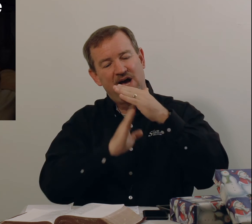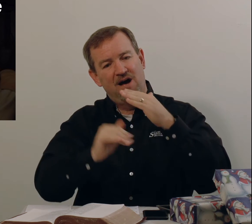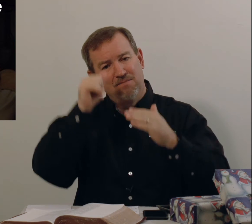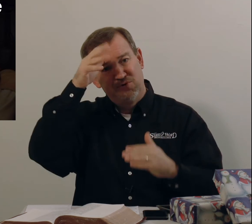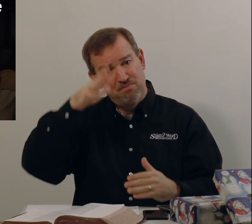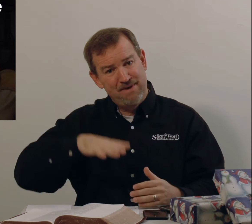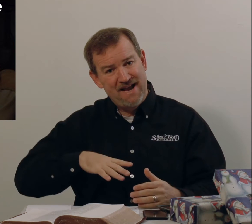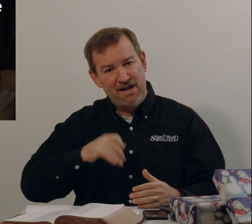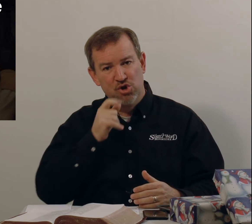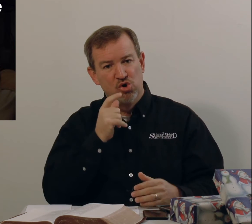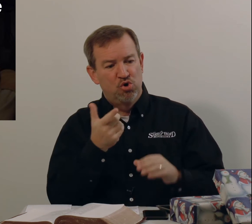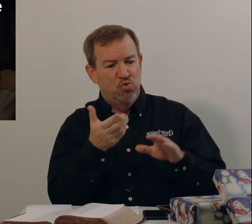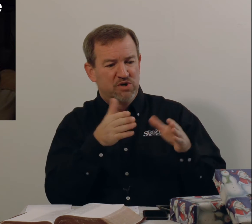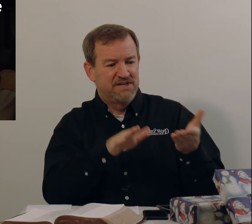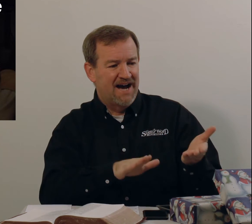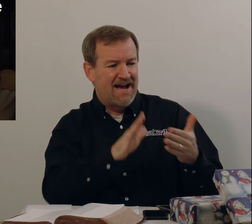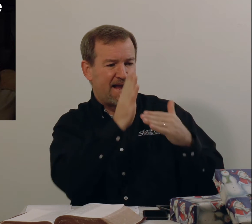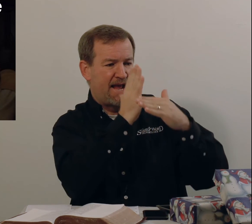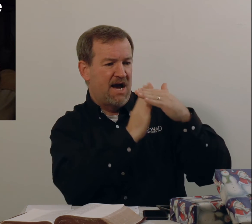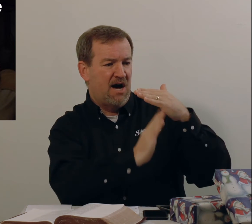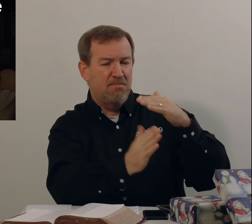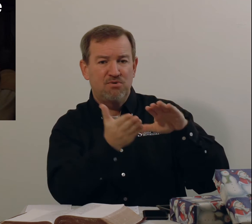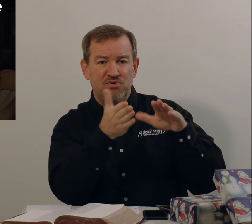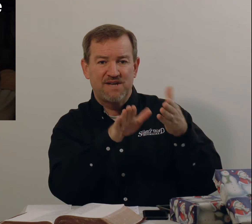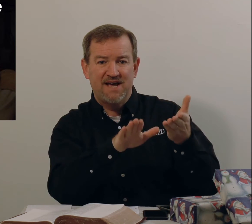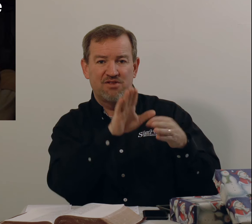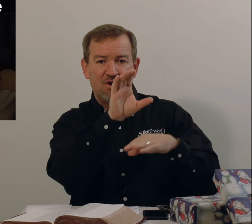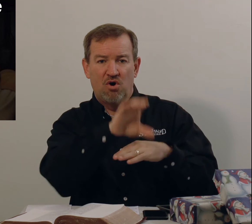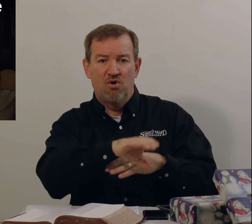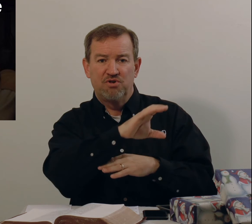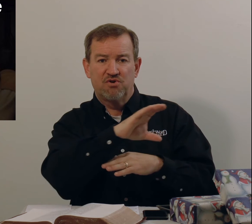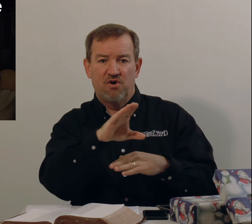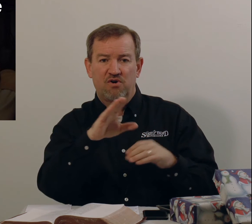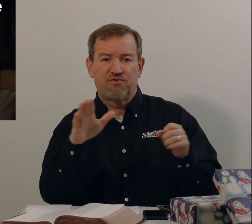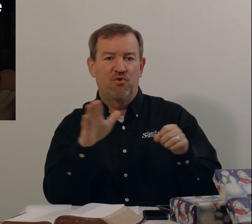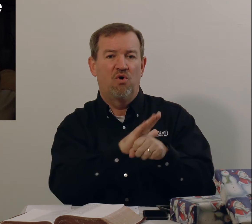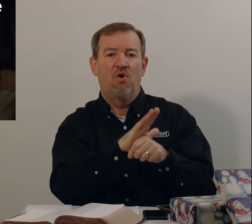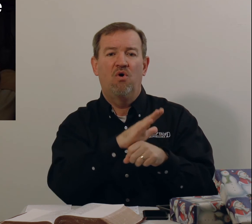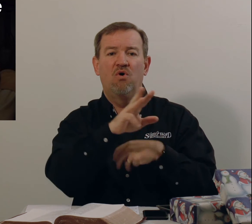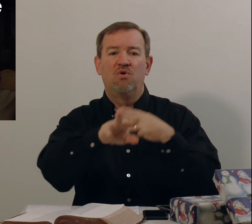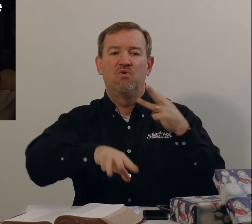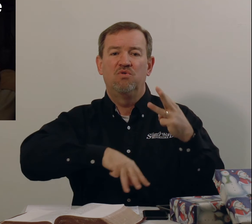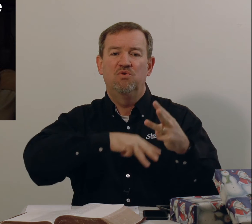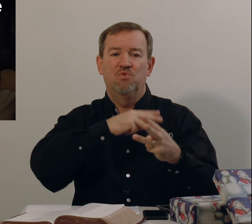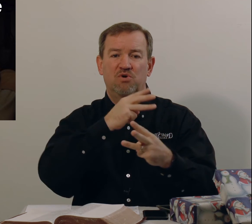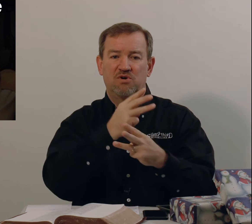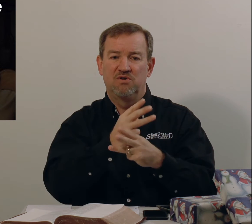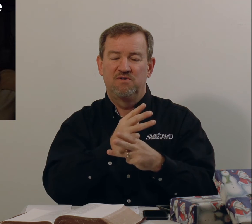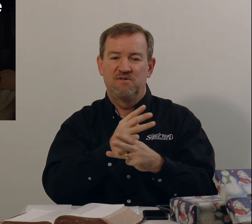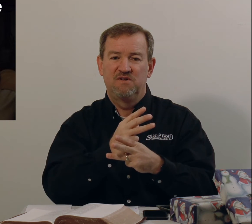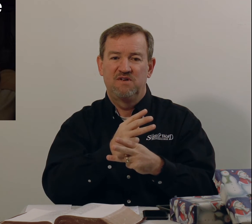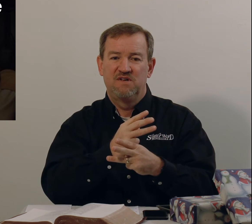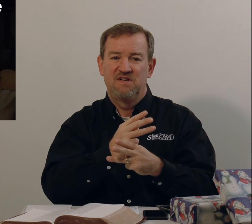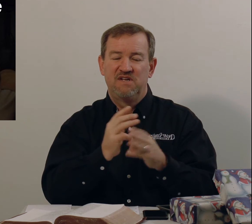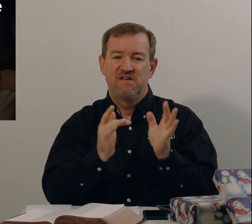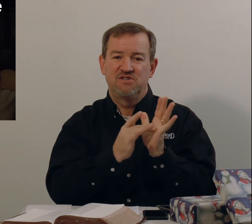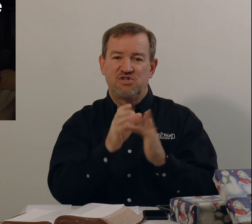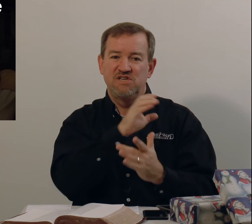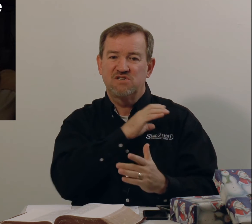humble man who would die a humble death on the cross for all the world. Jesus